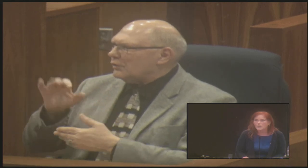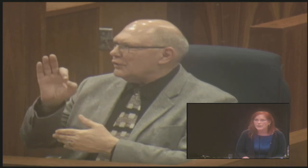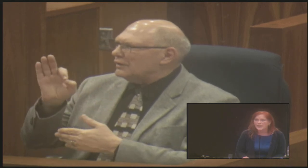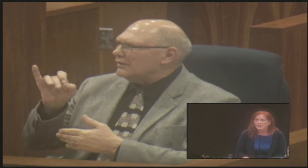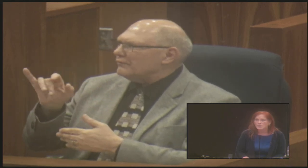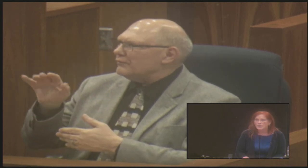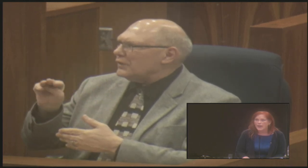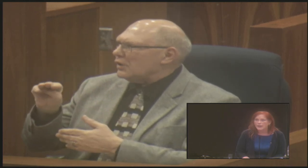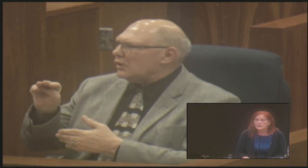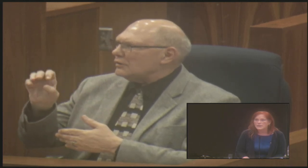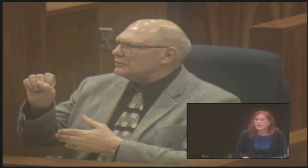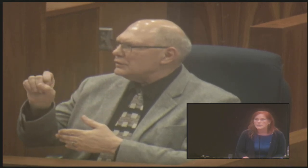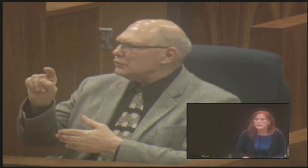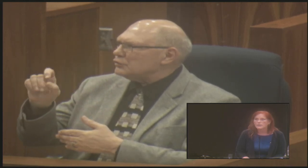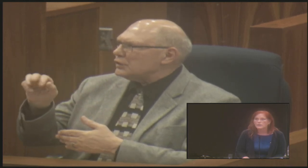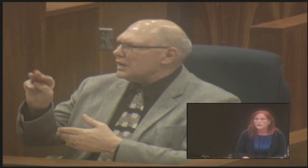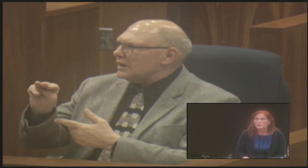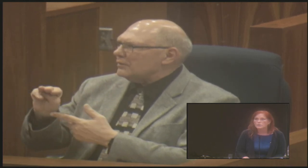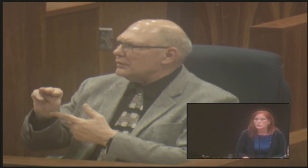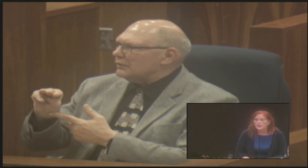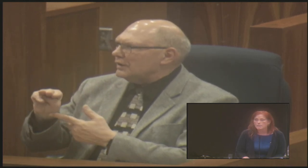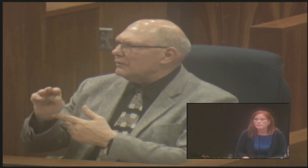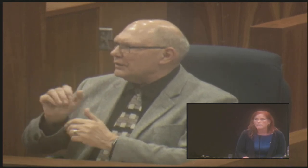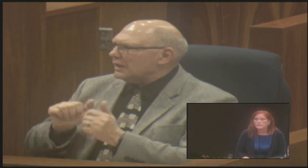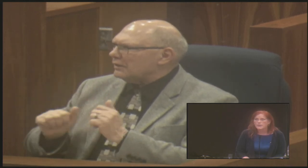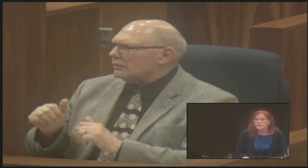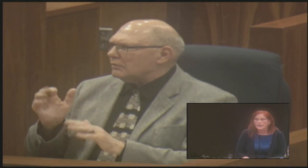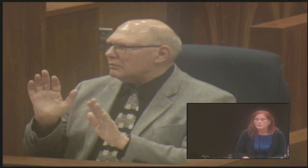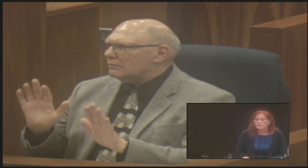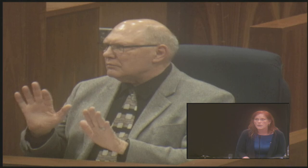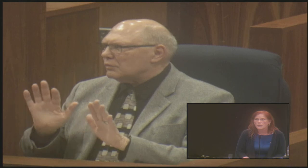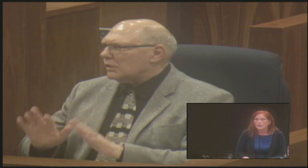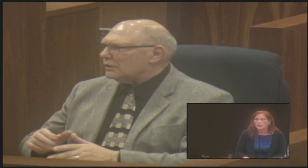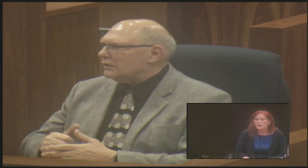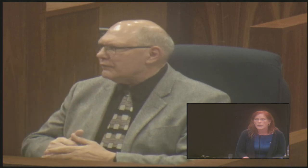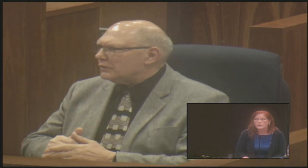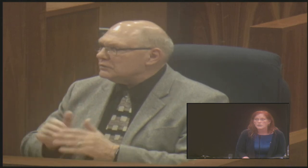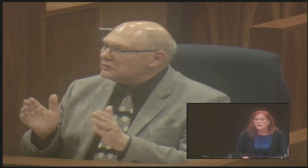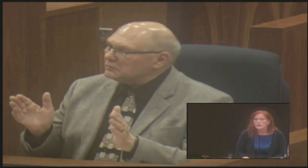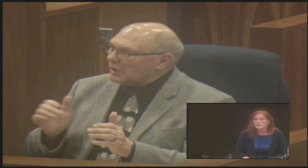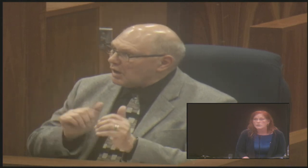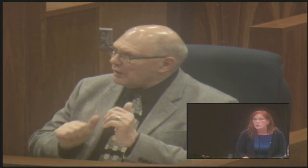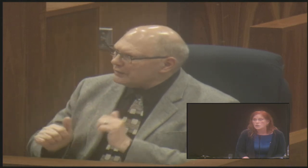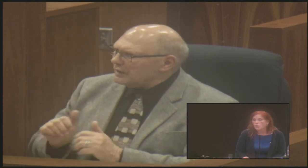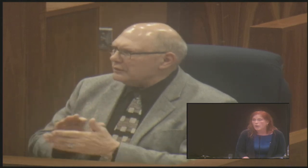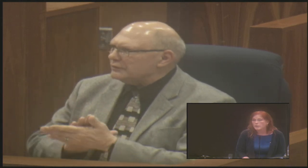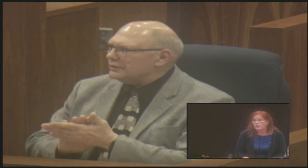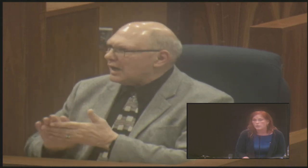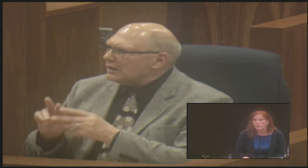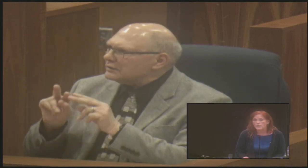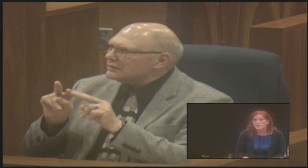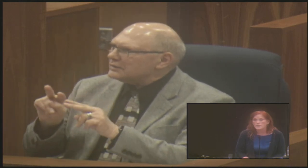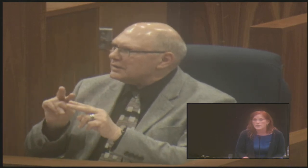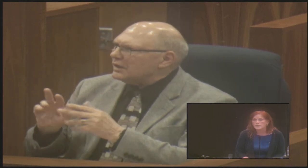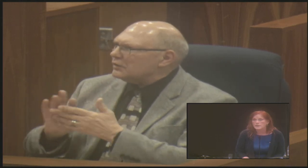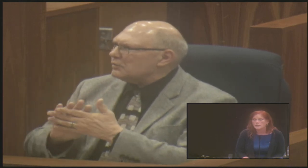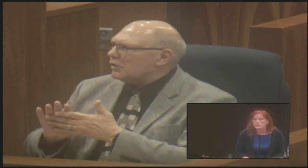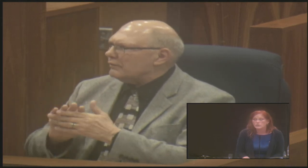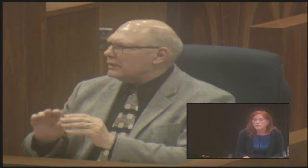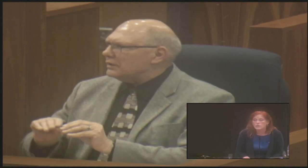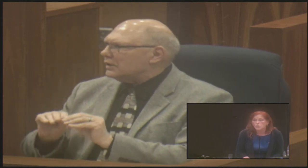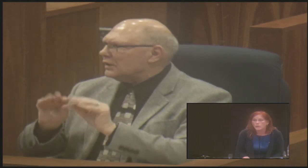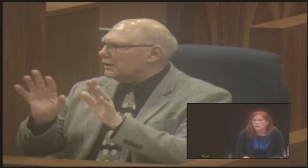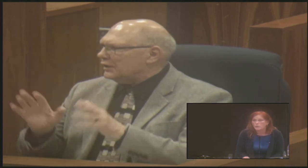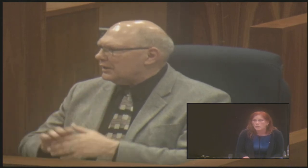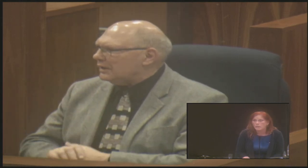and Wendy gave me that it's film stream is the name of the theater. So these is just wonderful. These, these